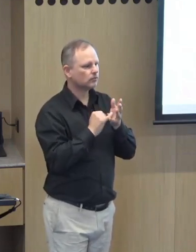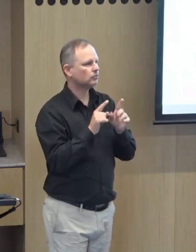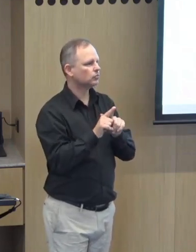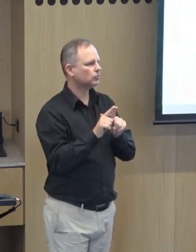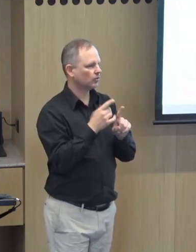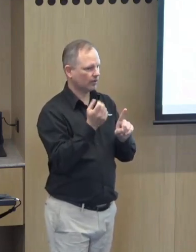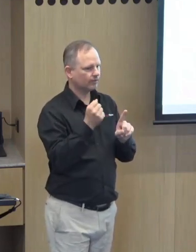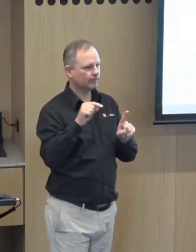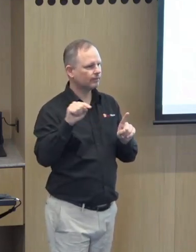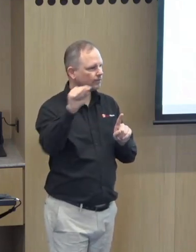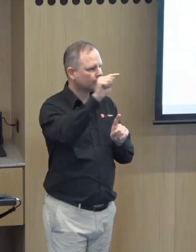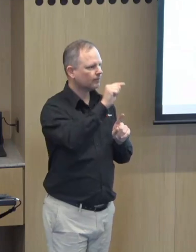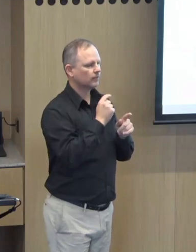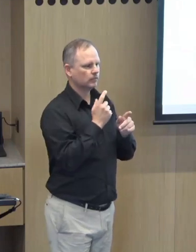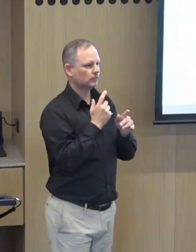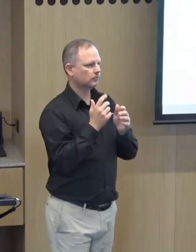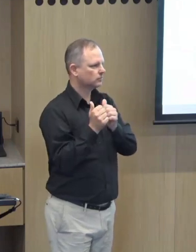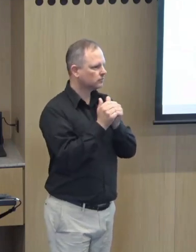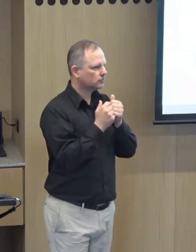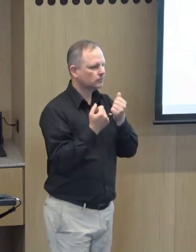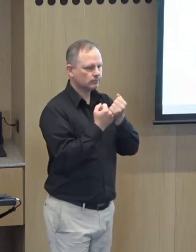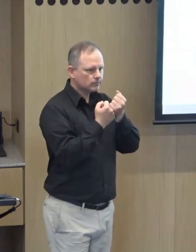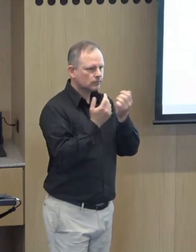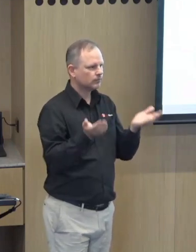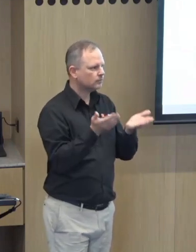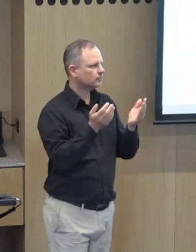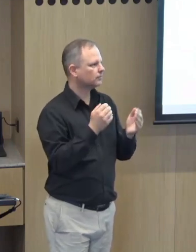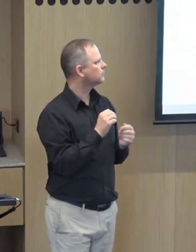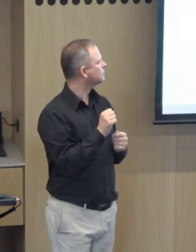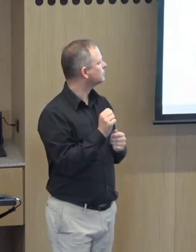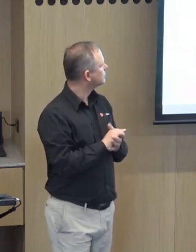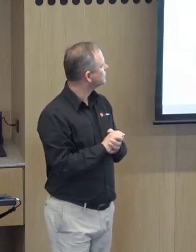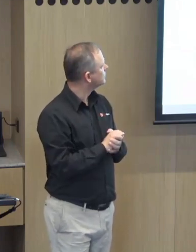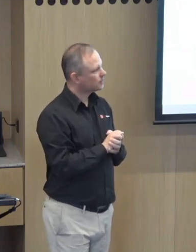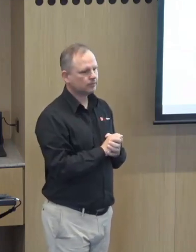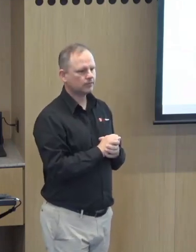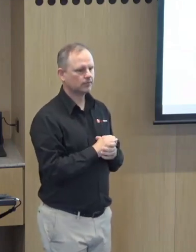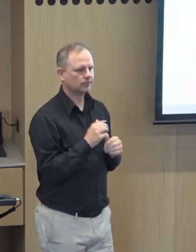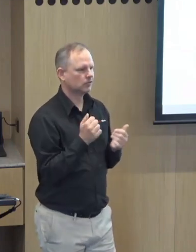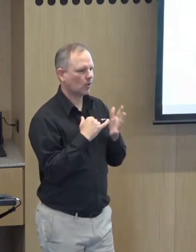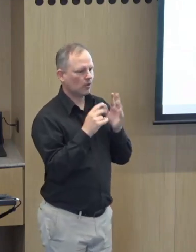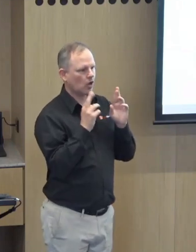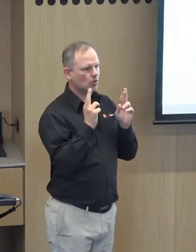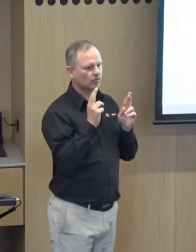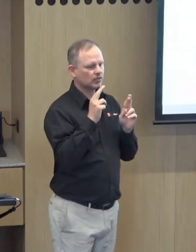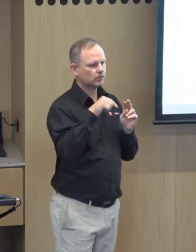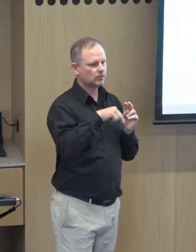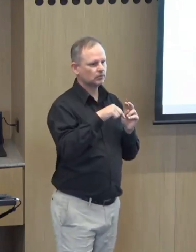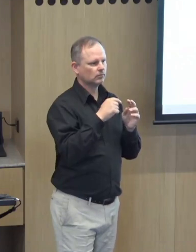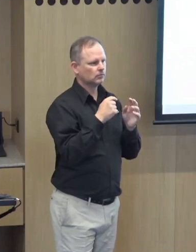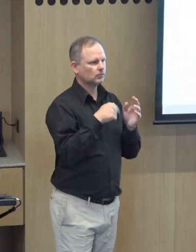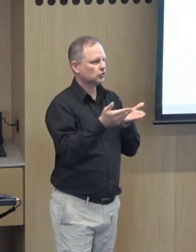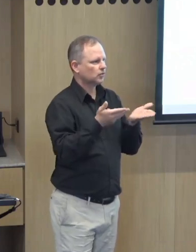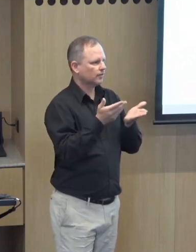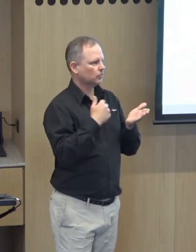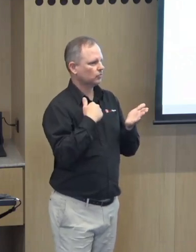difference. They are allies in the space of deaf and hard of hearing, and they've advocated tirelessly that has